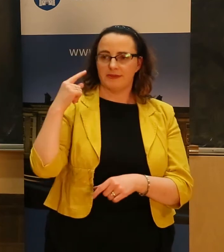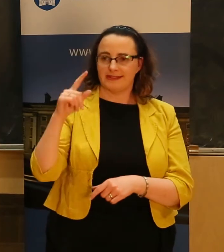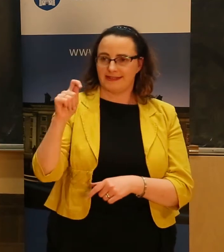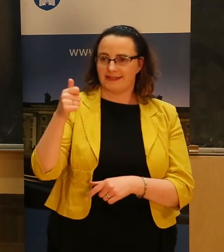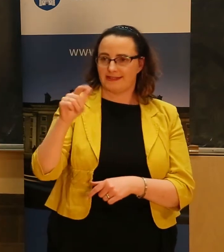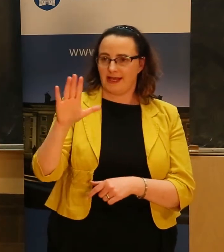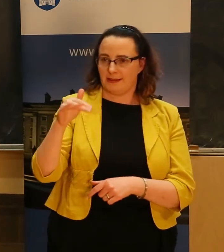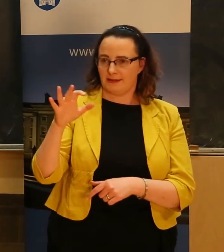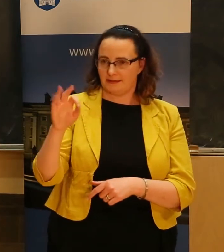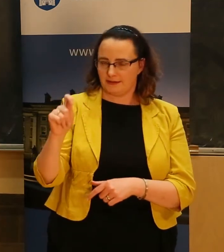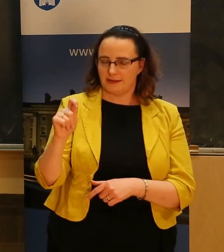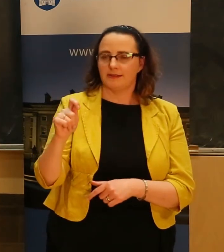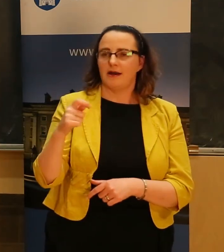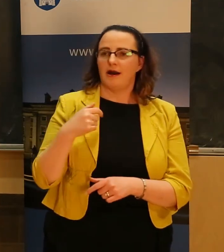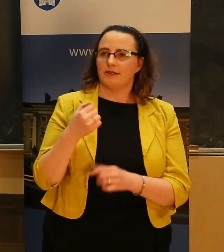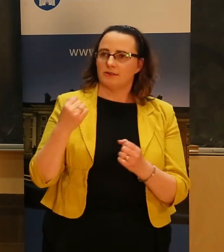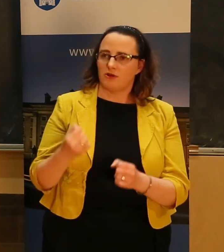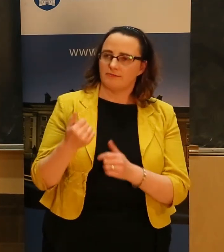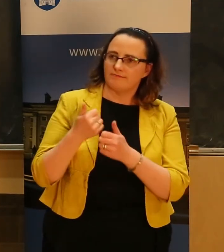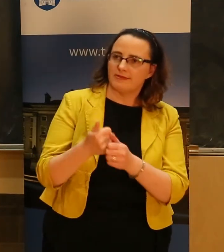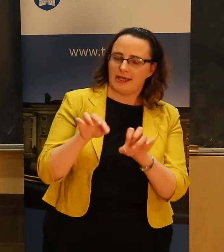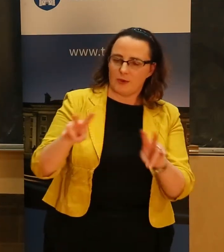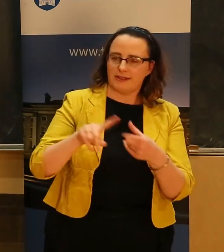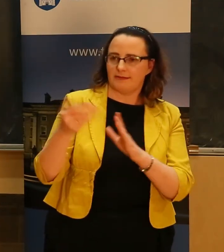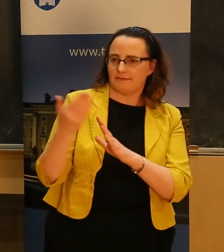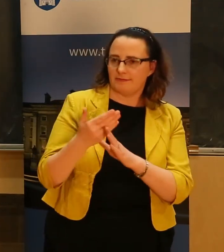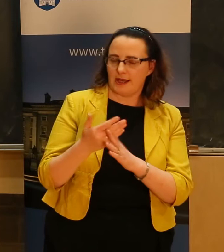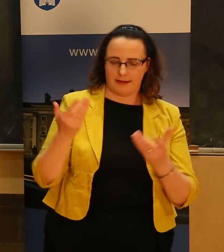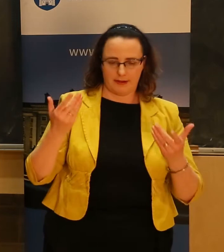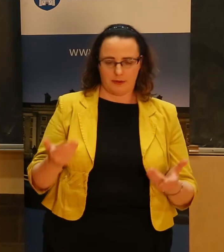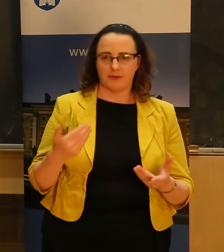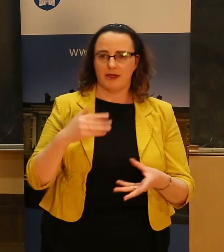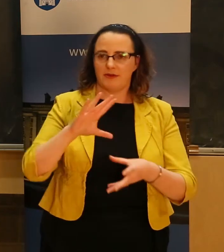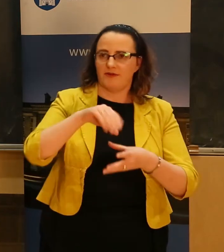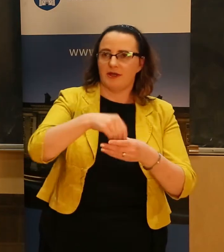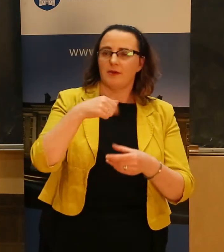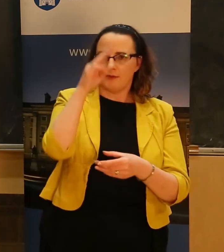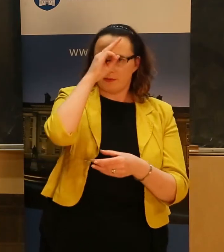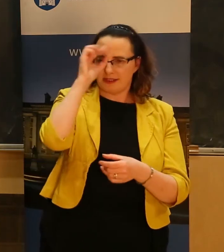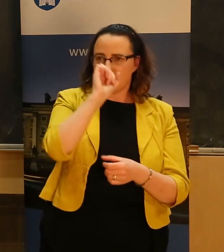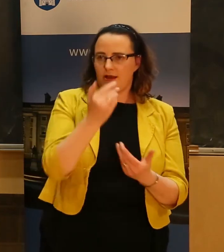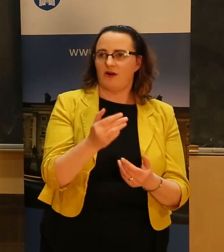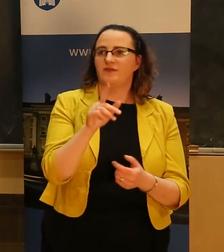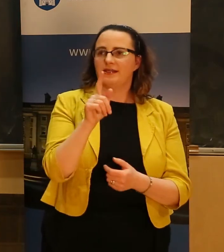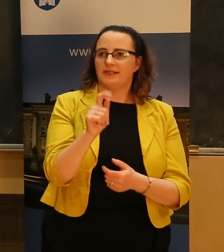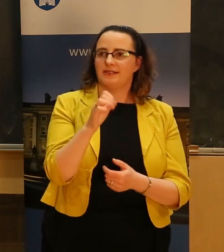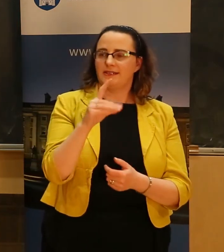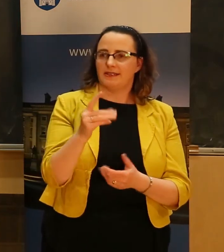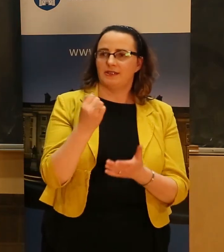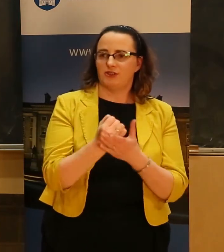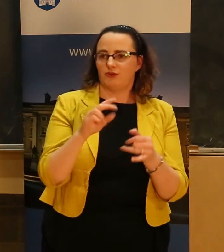many years being a strong advocate for equality and access and I currently serve as the President of Trinity College Students Union.